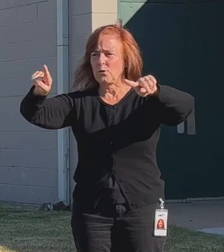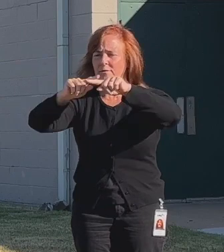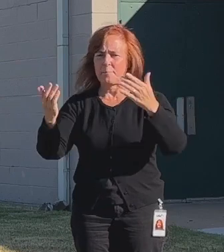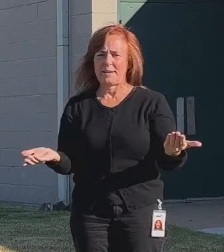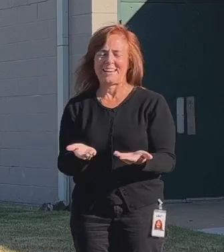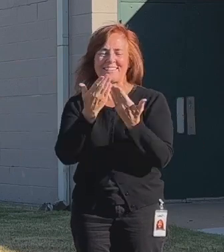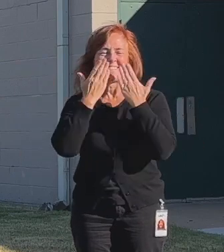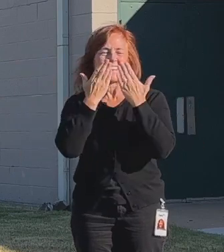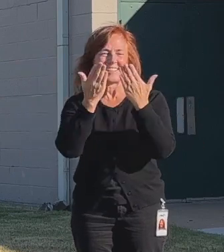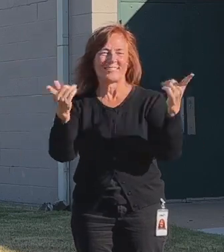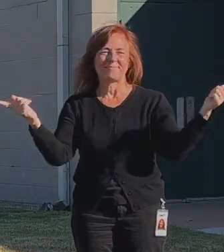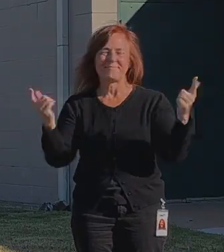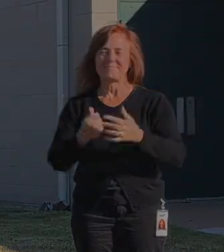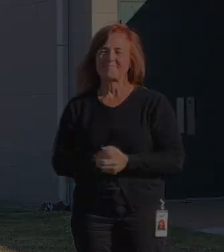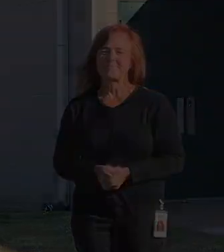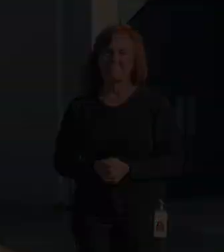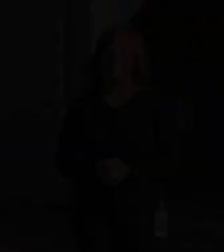here. Thank you. Thank you.